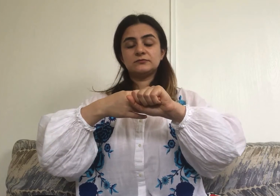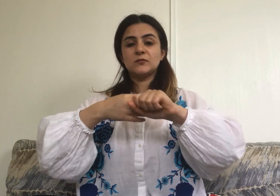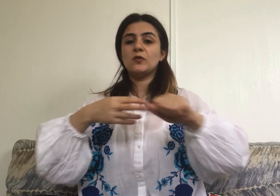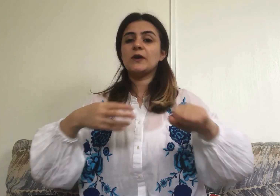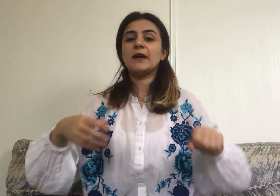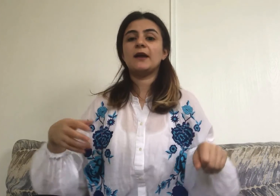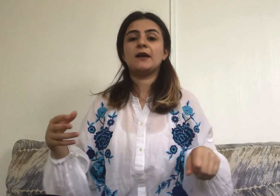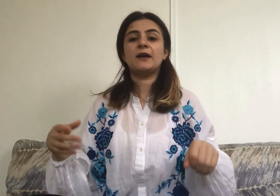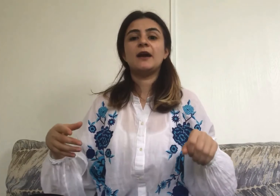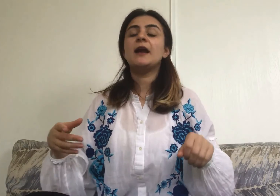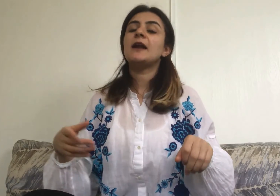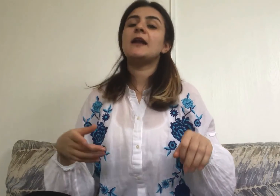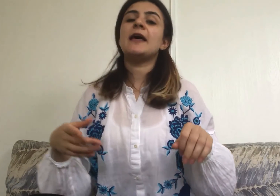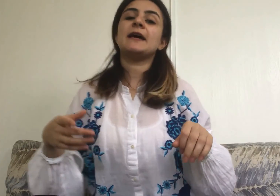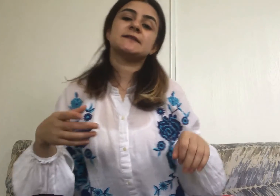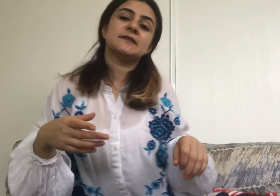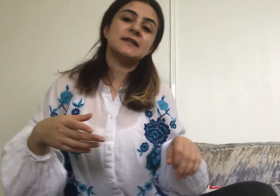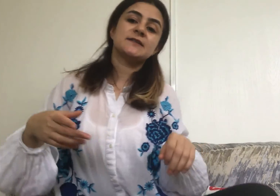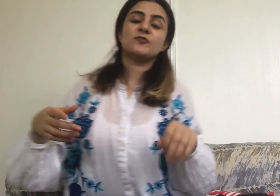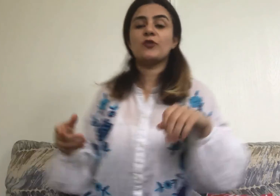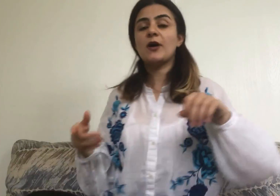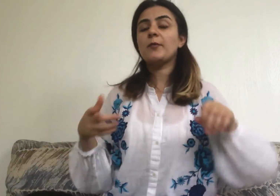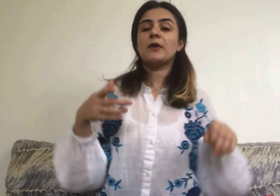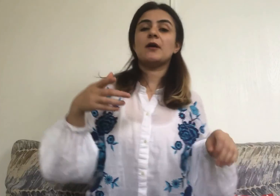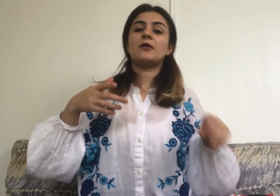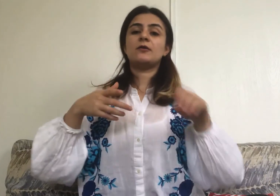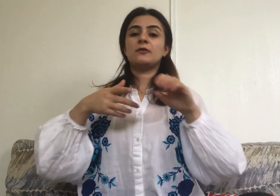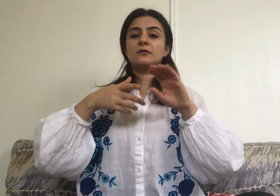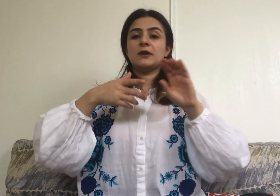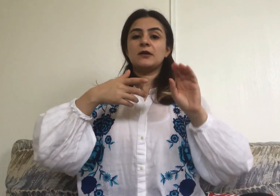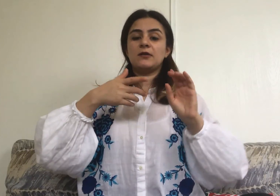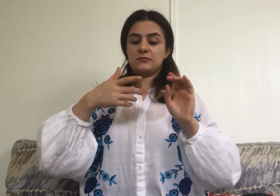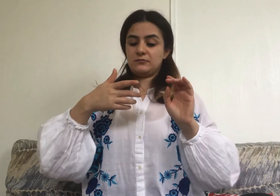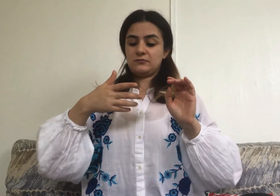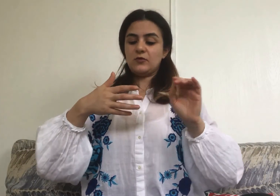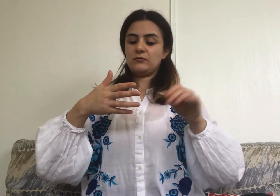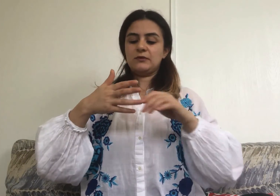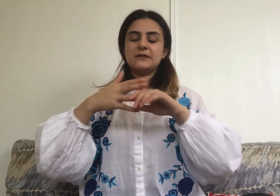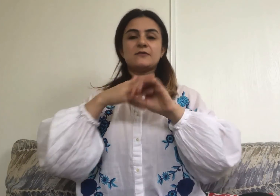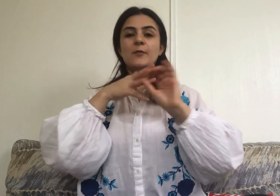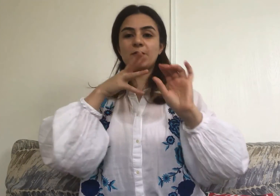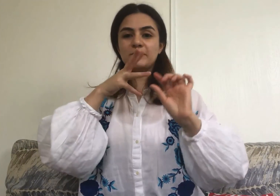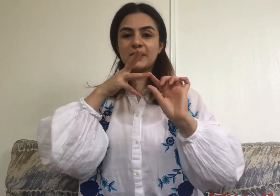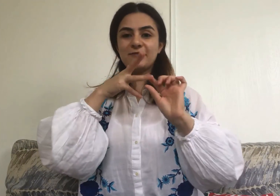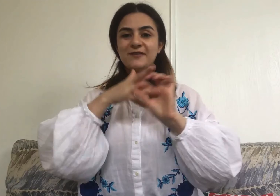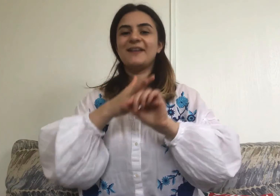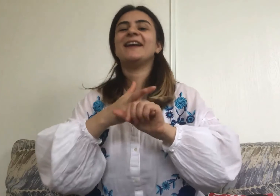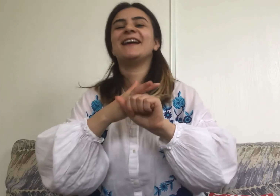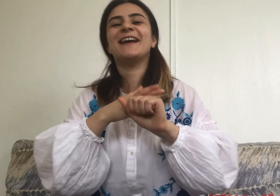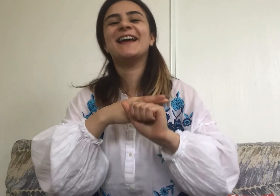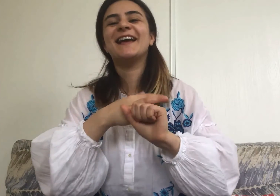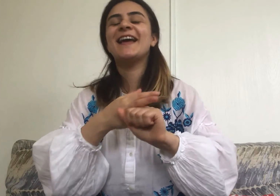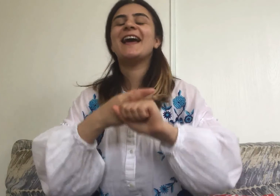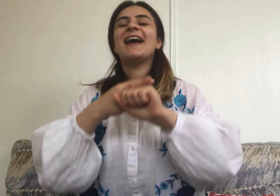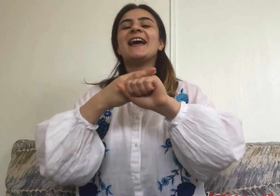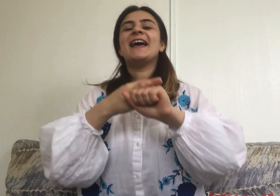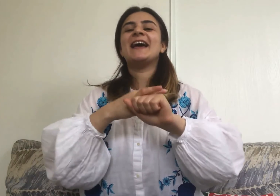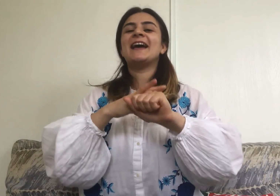Okay. Next, let's grab our ring finger and